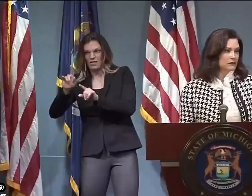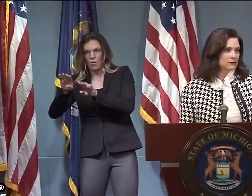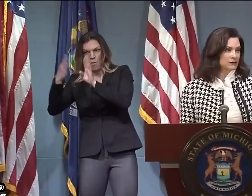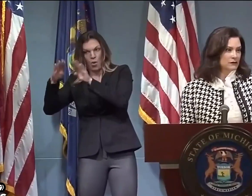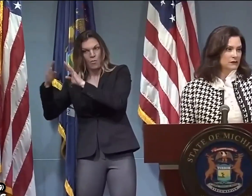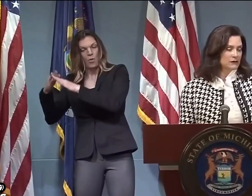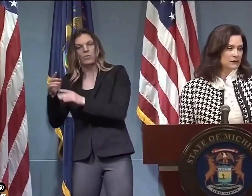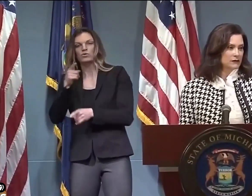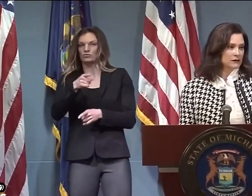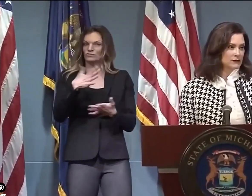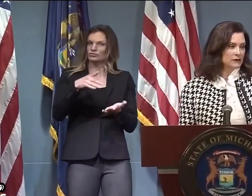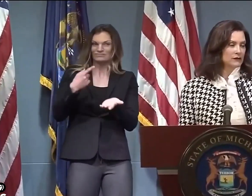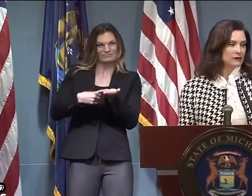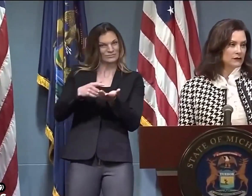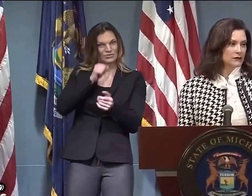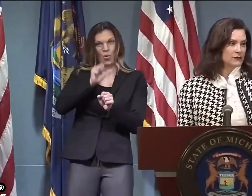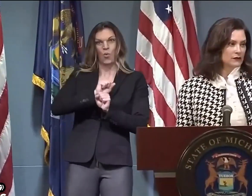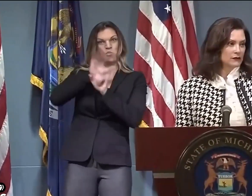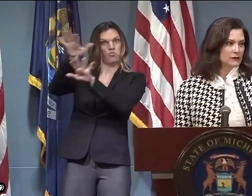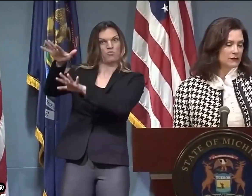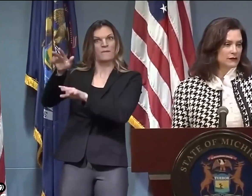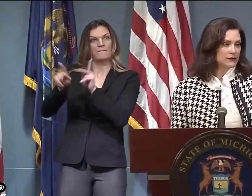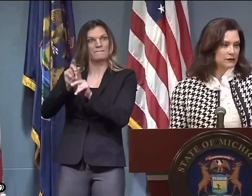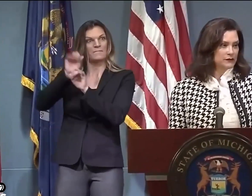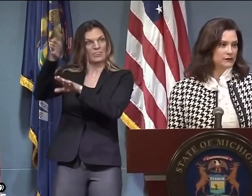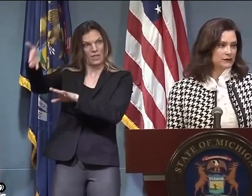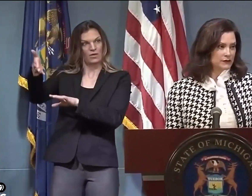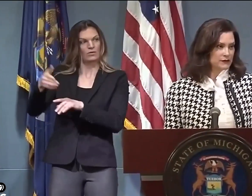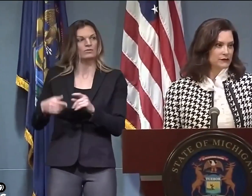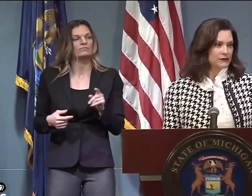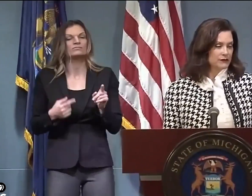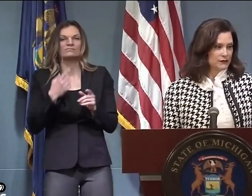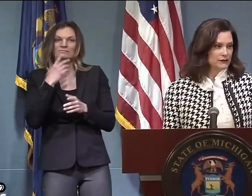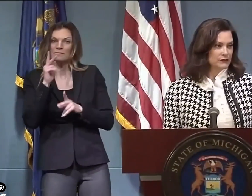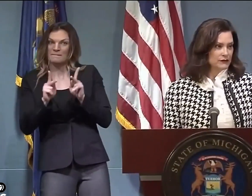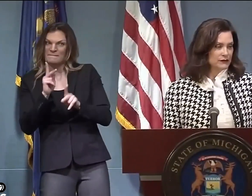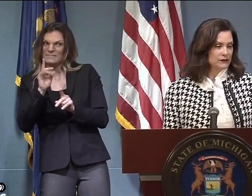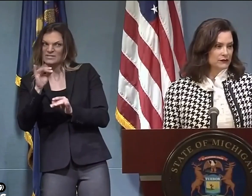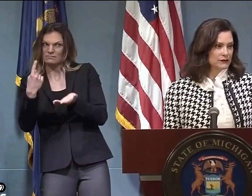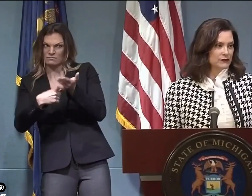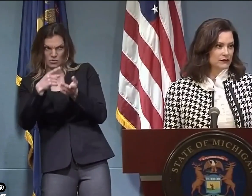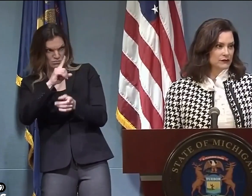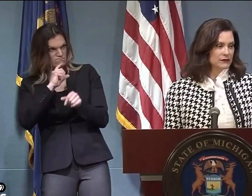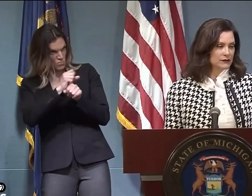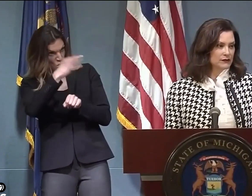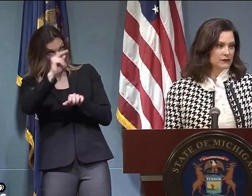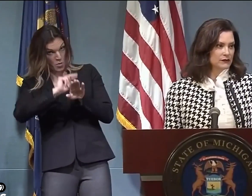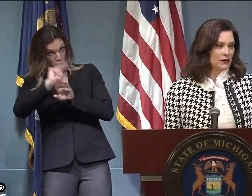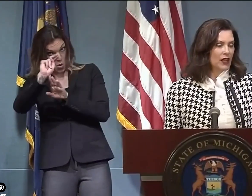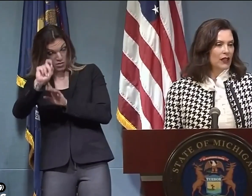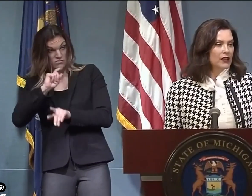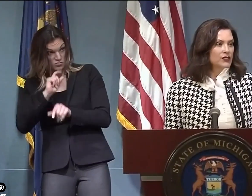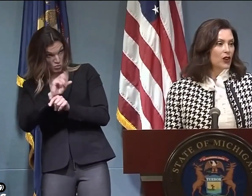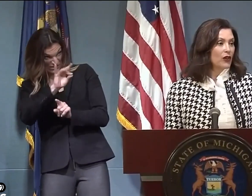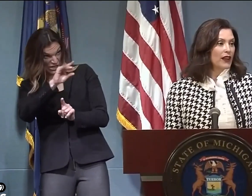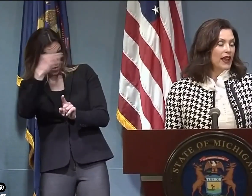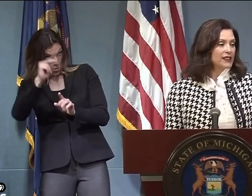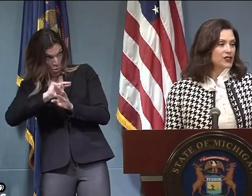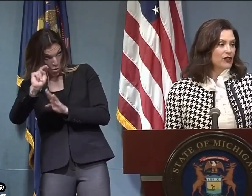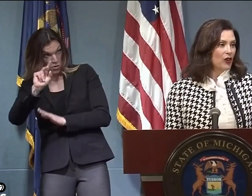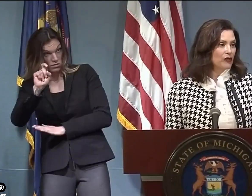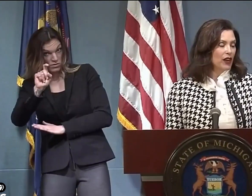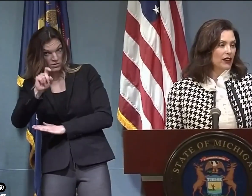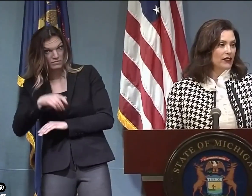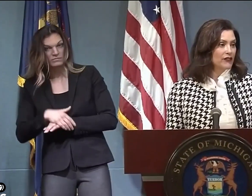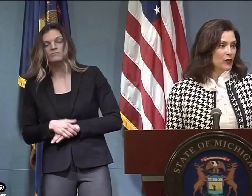there and overwhelm the area. Just moments ago, you mentioned that your family has been staying home for the past several weeks. But there were some reports that you did spend time up north. Are